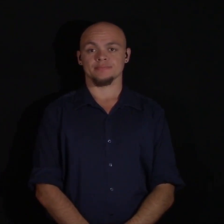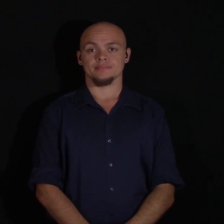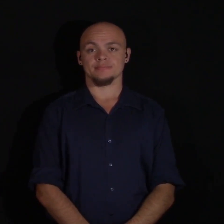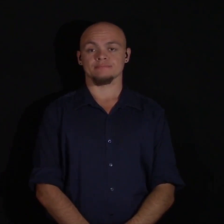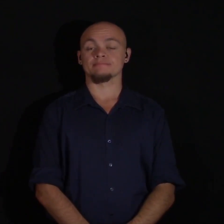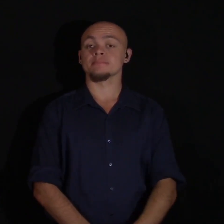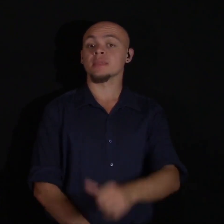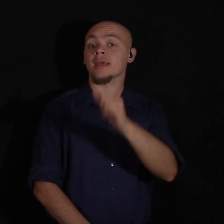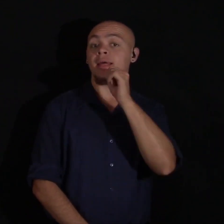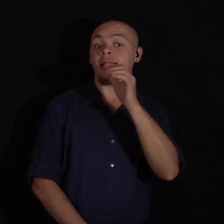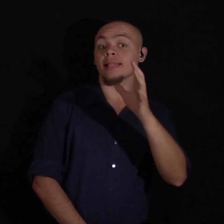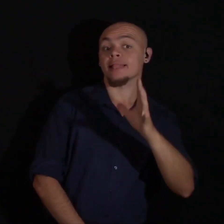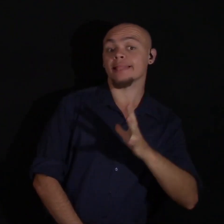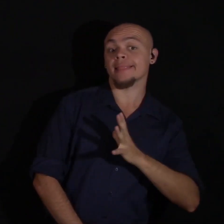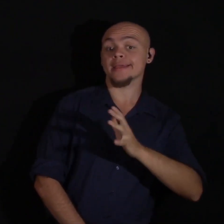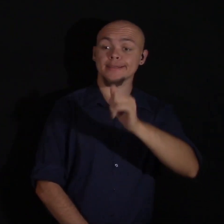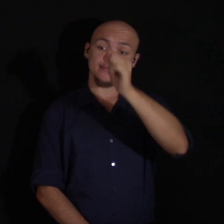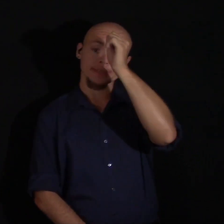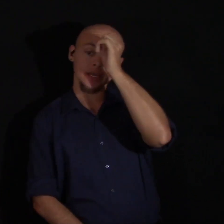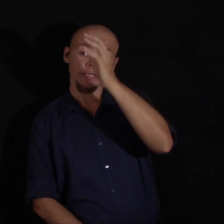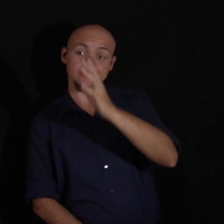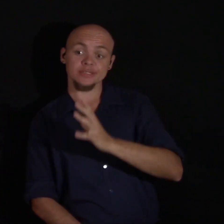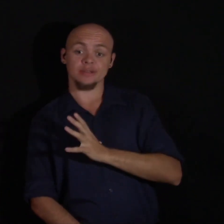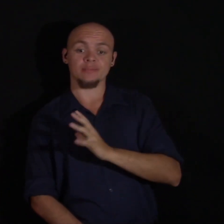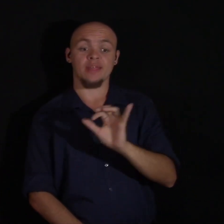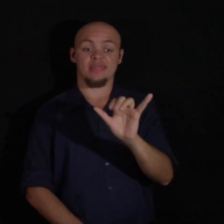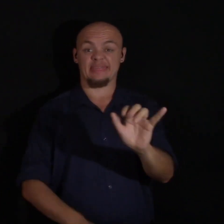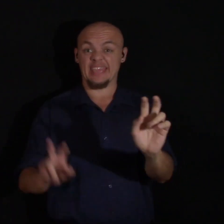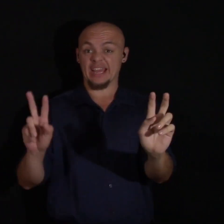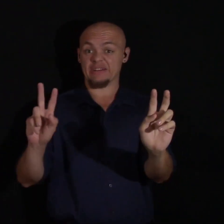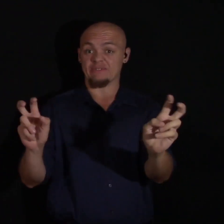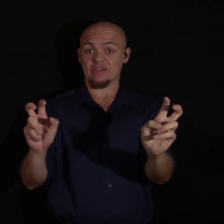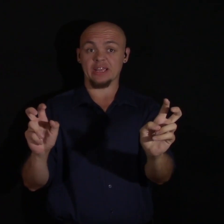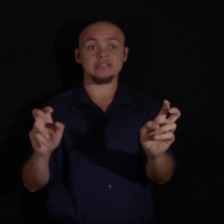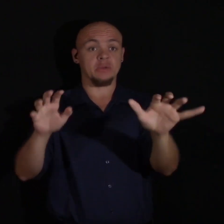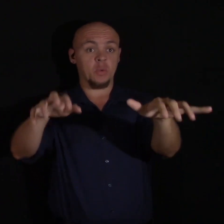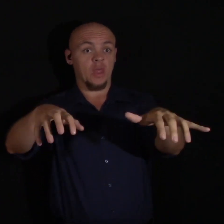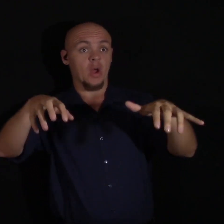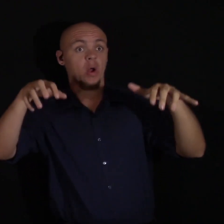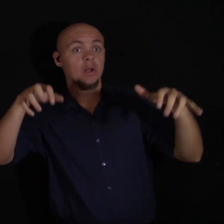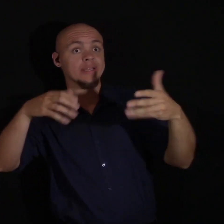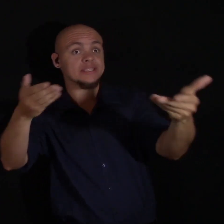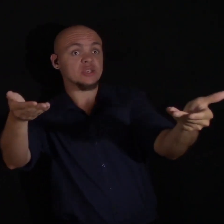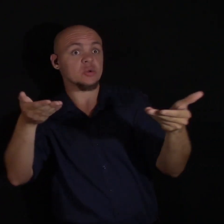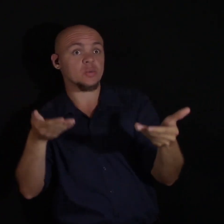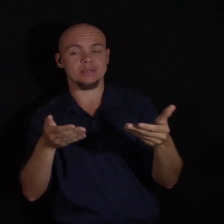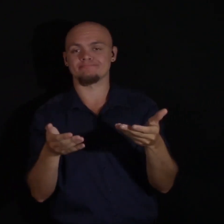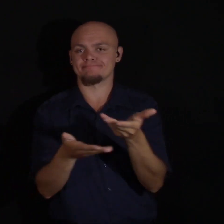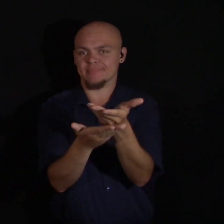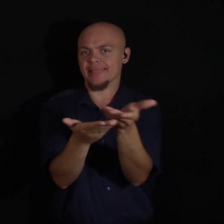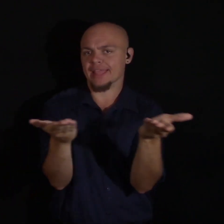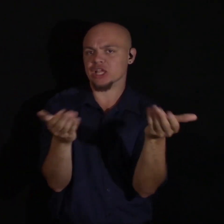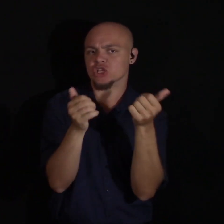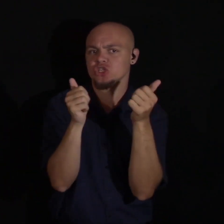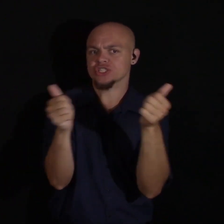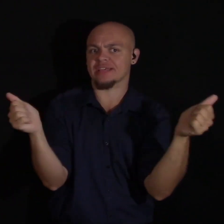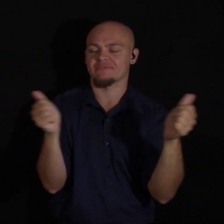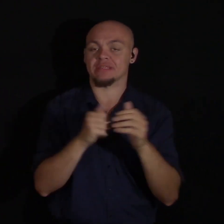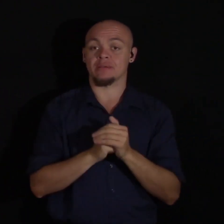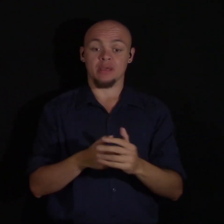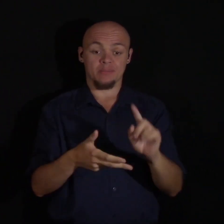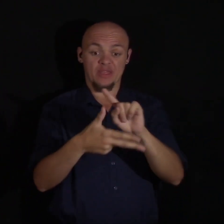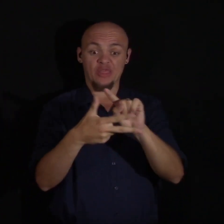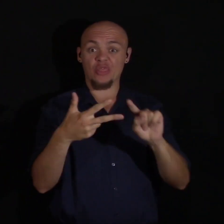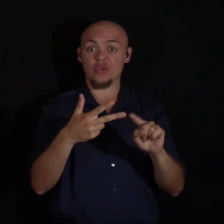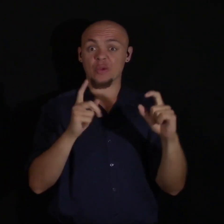Ladies and gentlemen, it's a common phrase used to greet large audiences of people much like yourself. But how can three